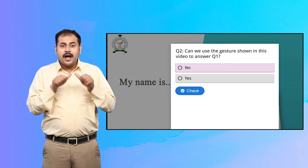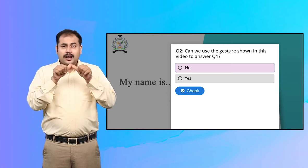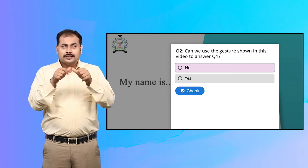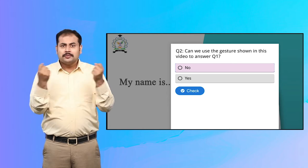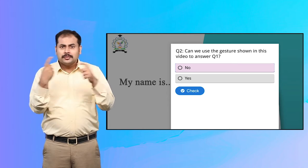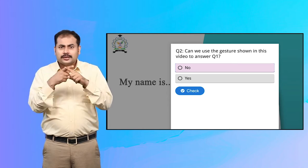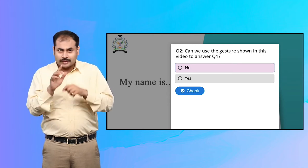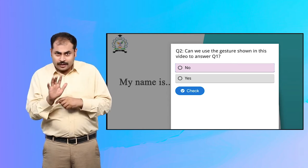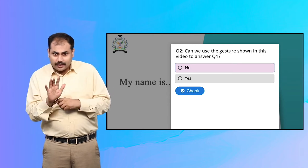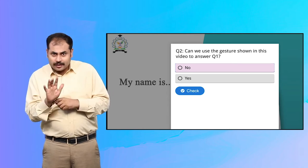False?